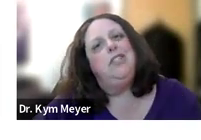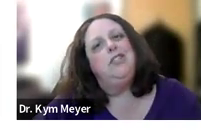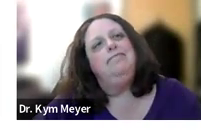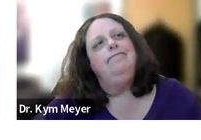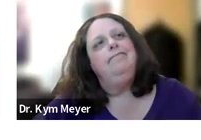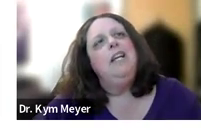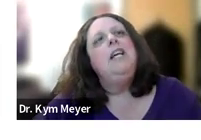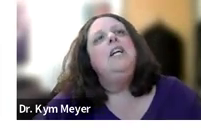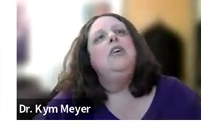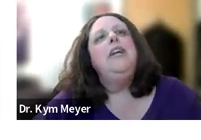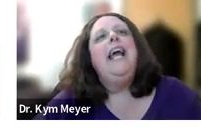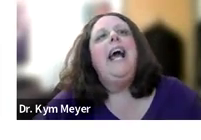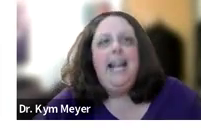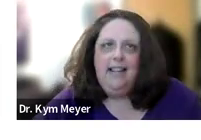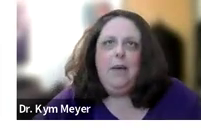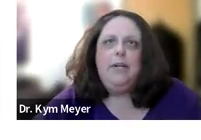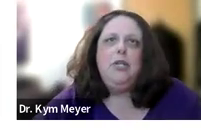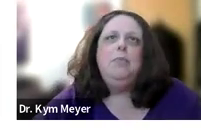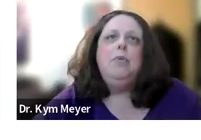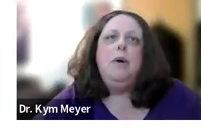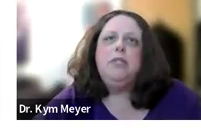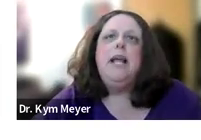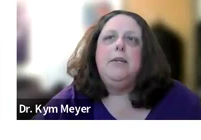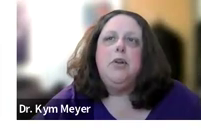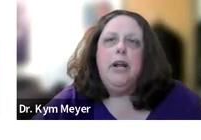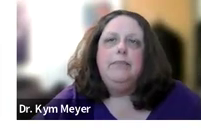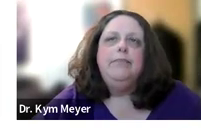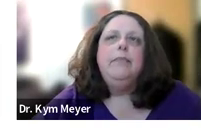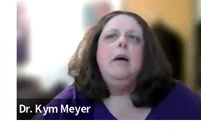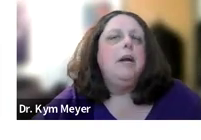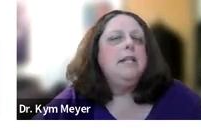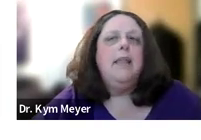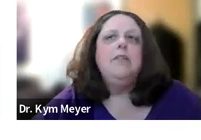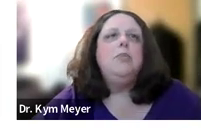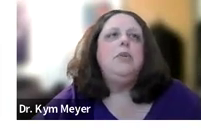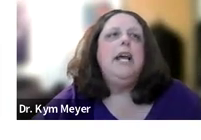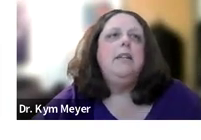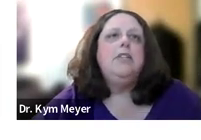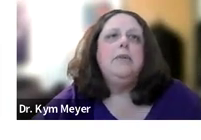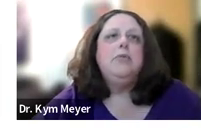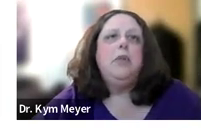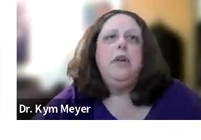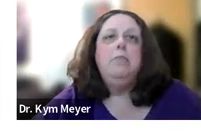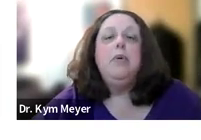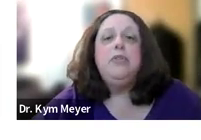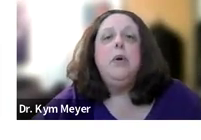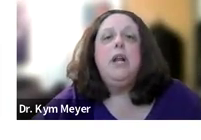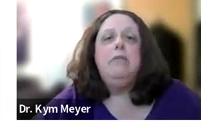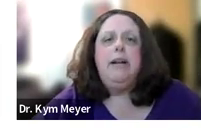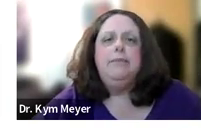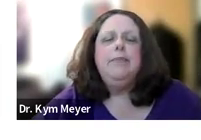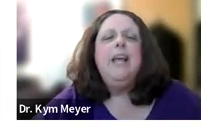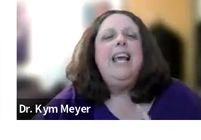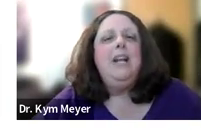It's false. Learning any language promotes language learning. American Sign Language supports English language learning, both